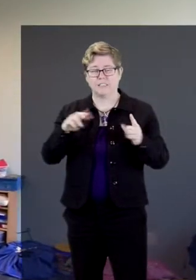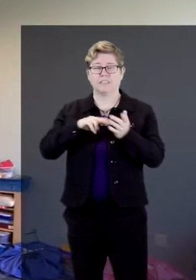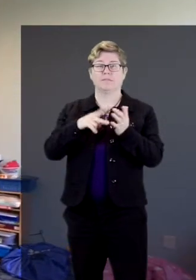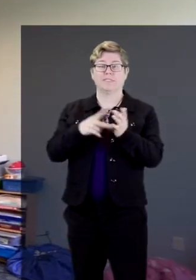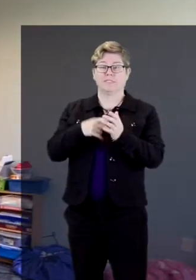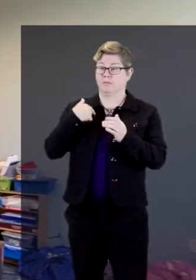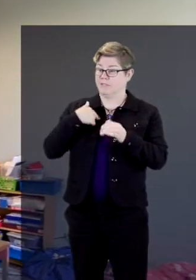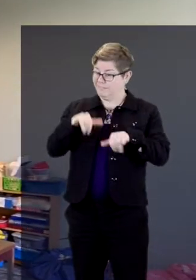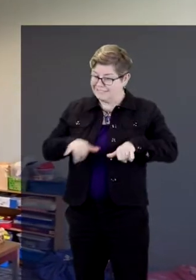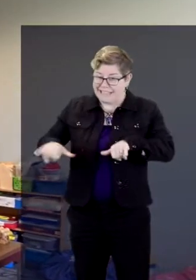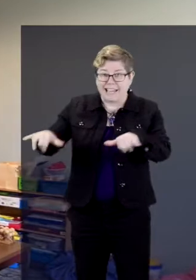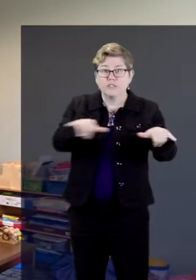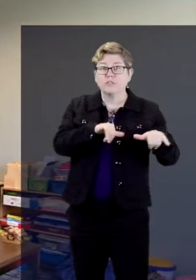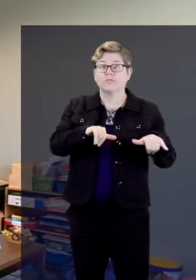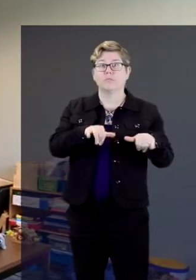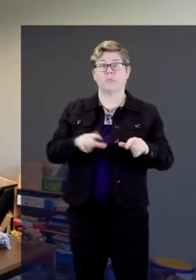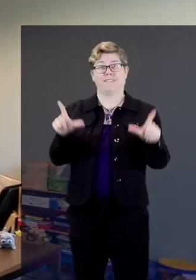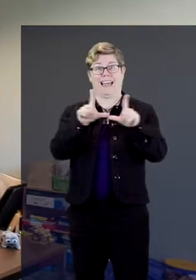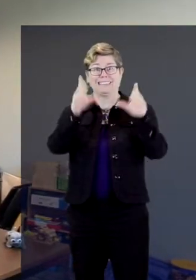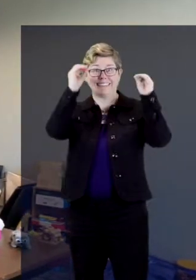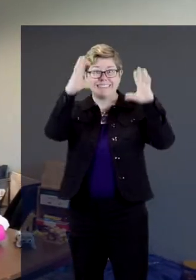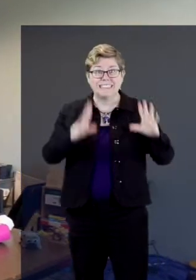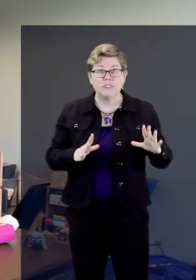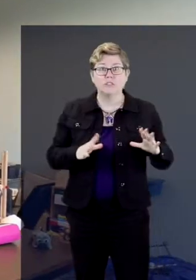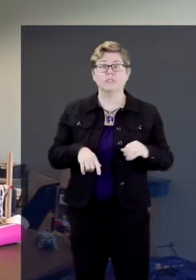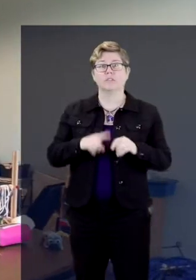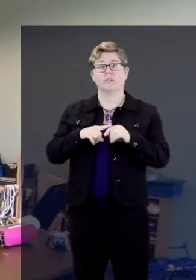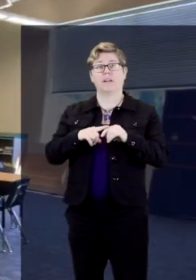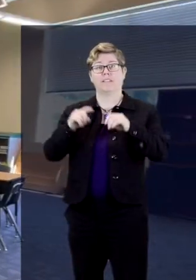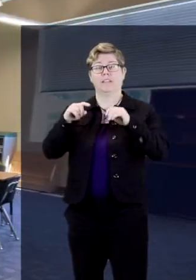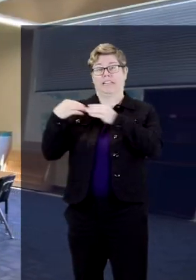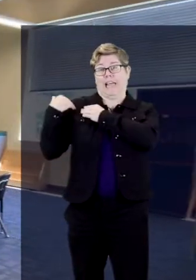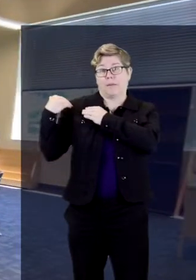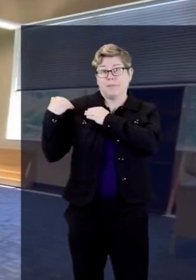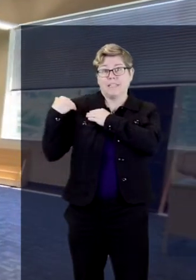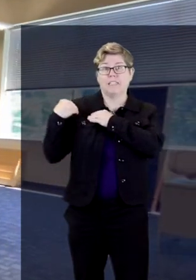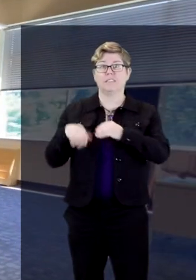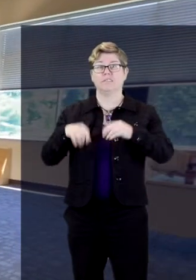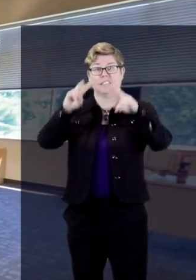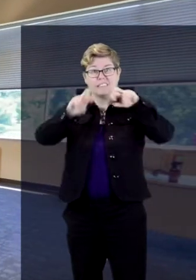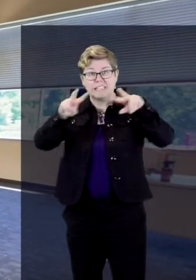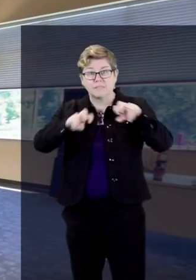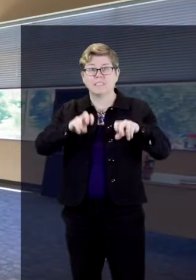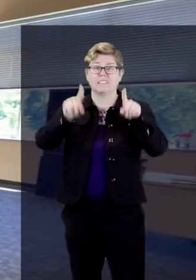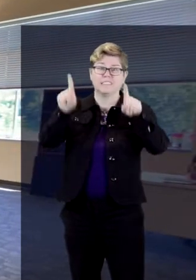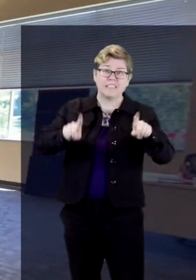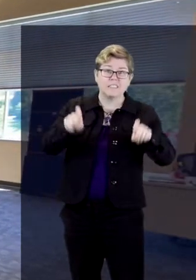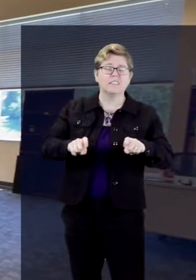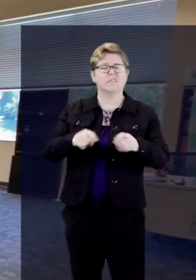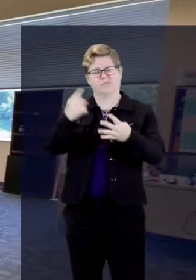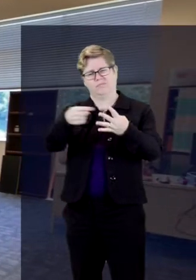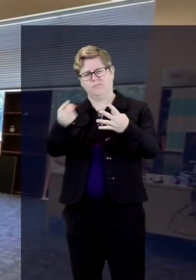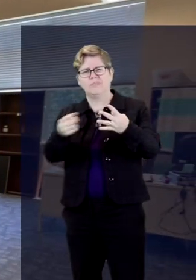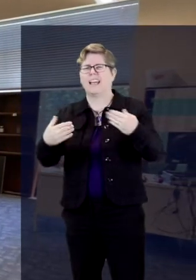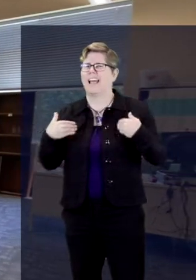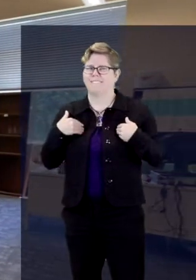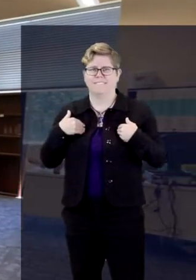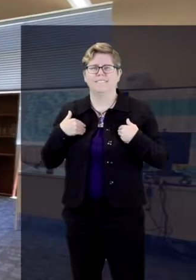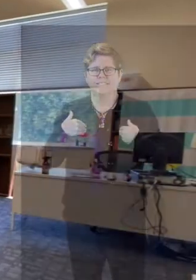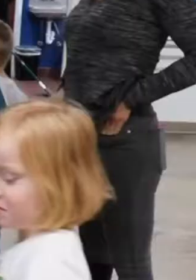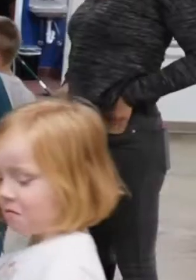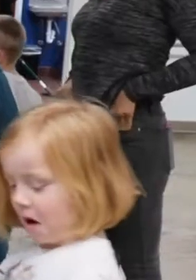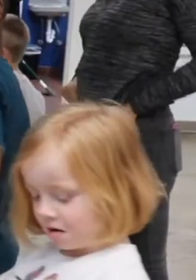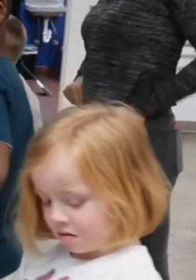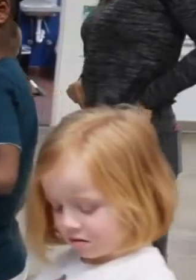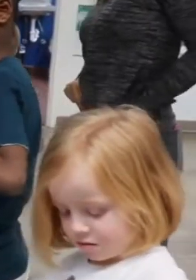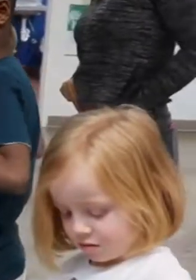which means we are a public schools. We follow the Minnesota school standards. We also provide